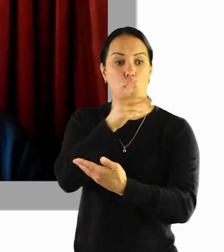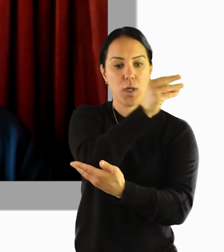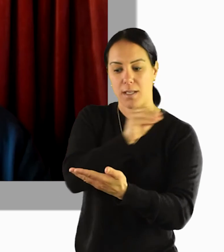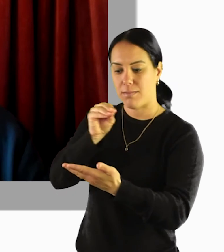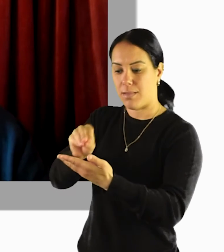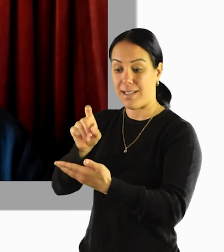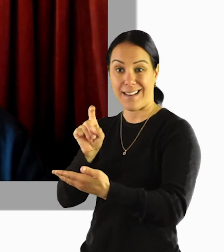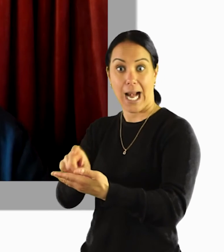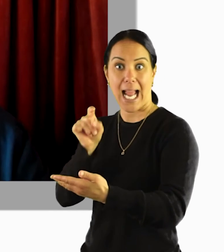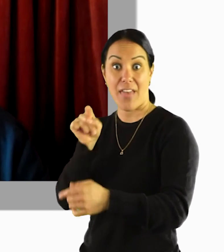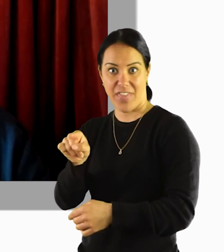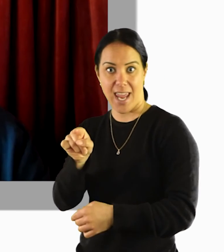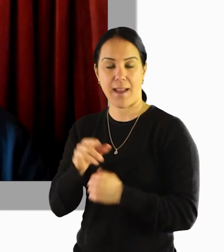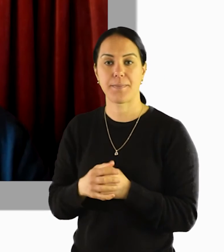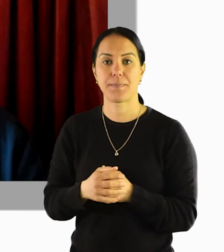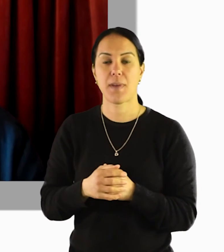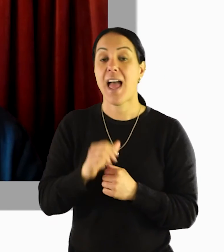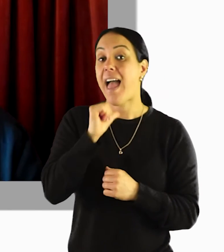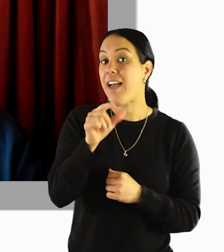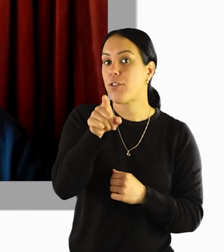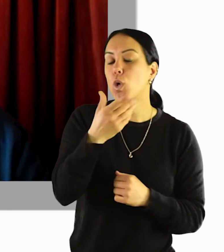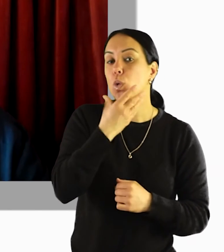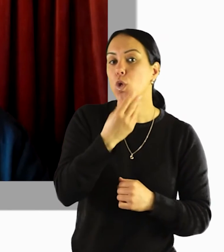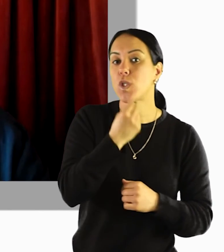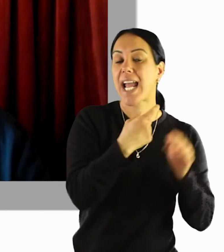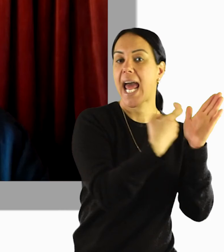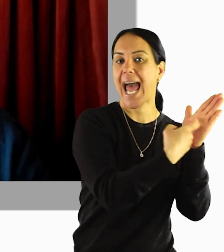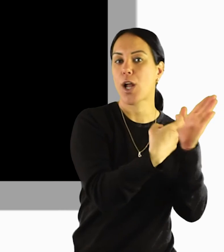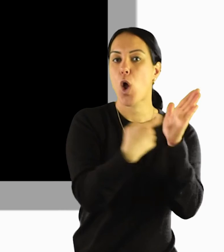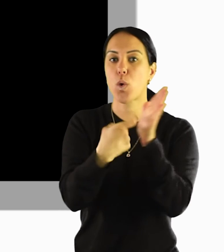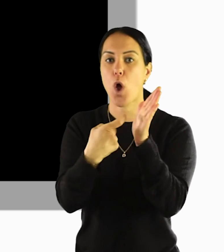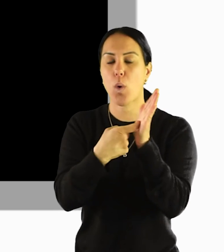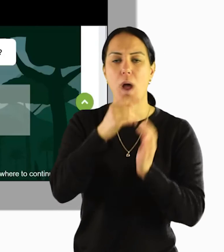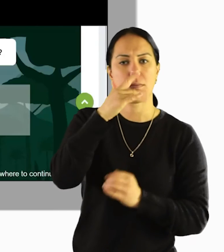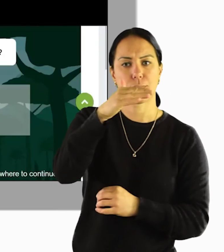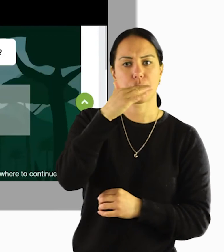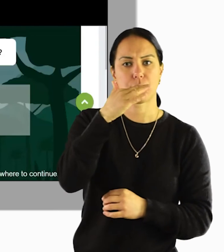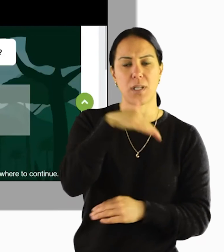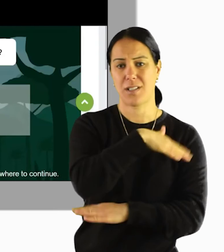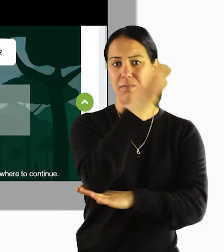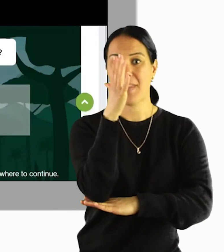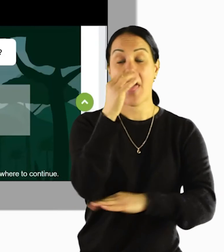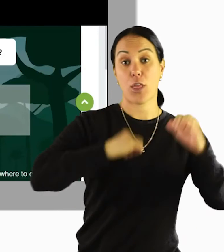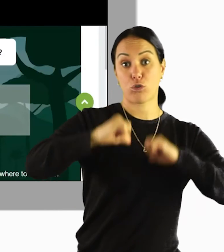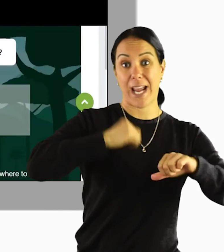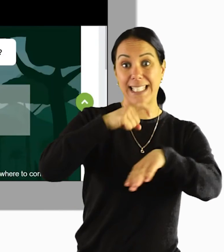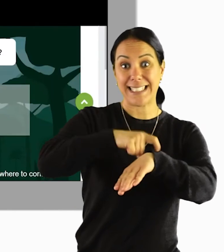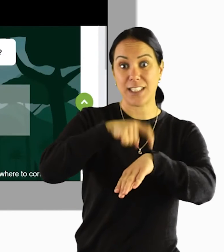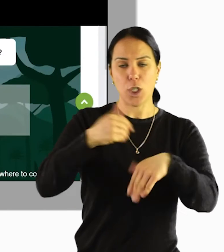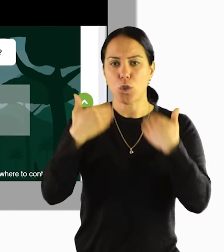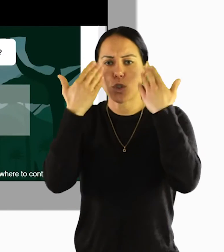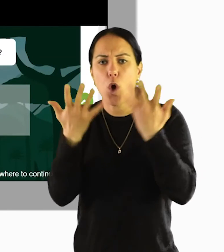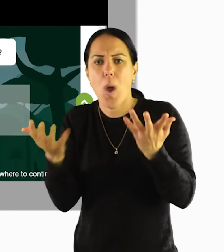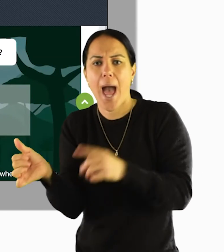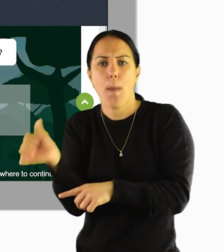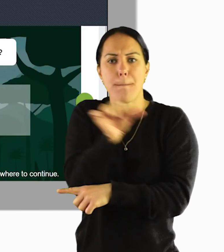calendar and share that. If, however, you are in Rakuroroa in the training session and you don't know how to go back to